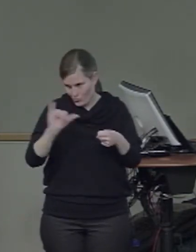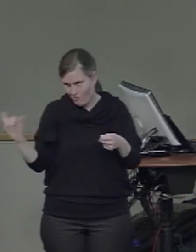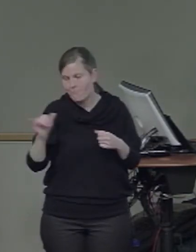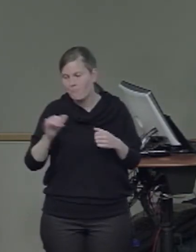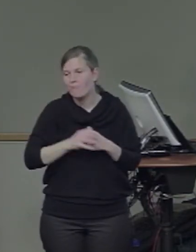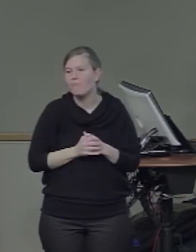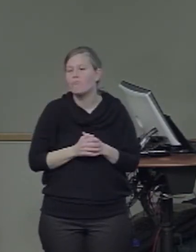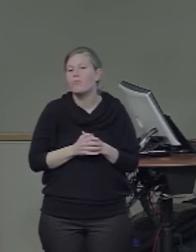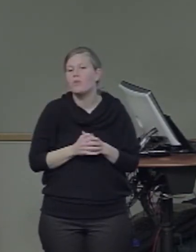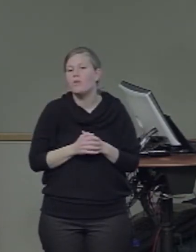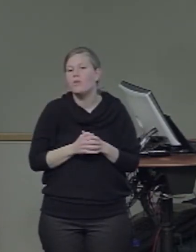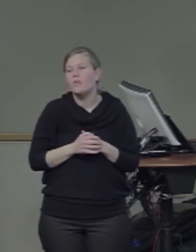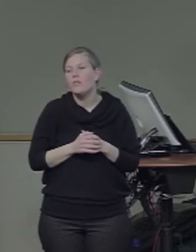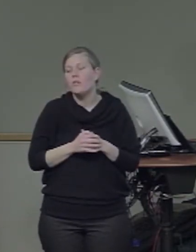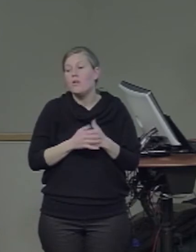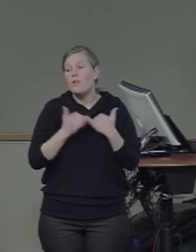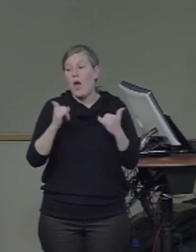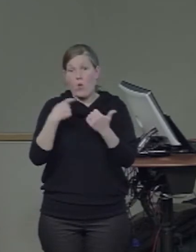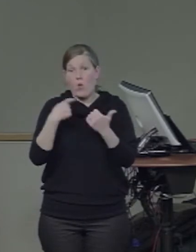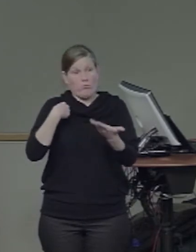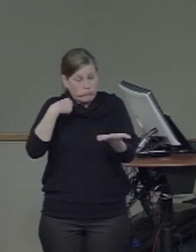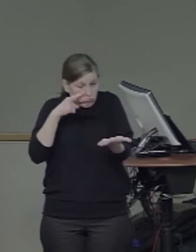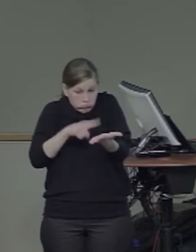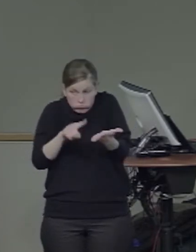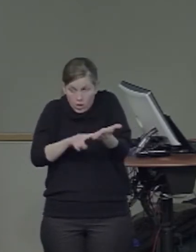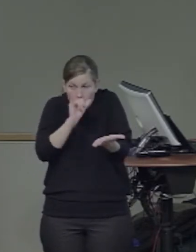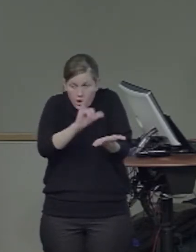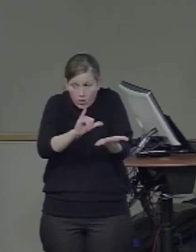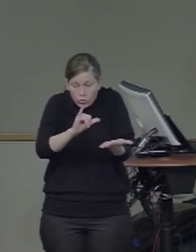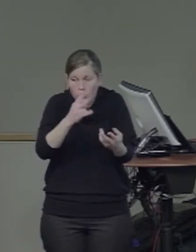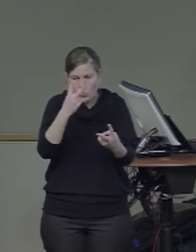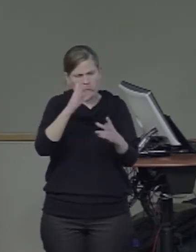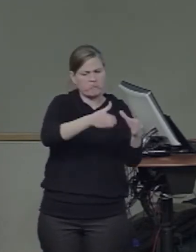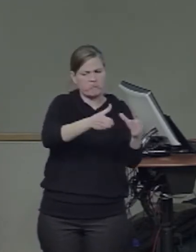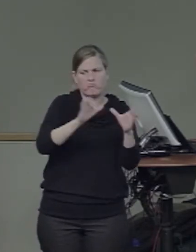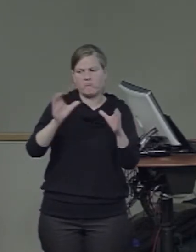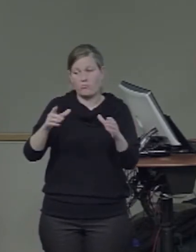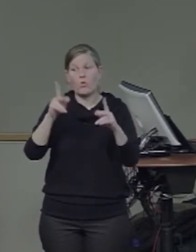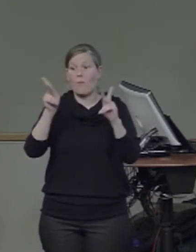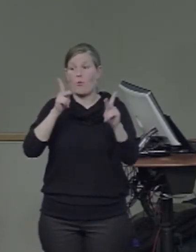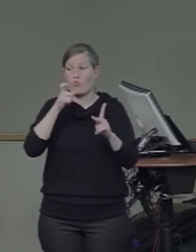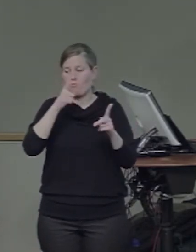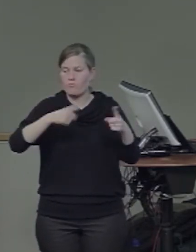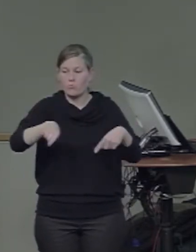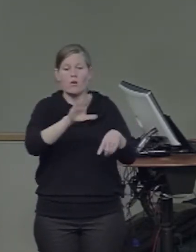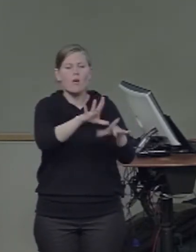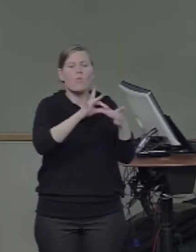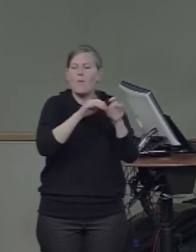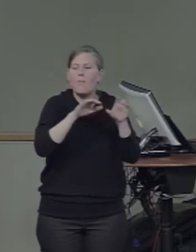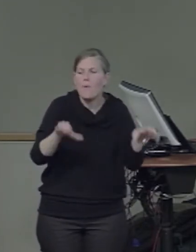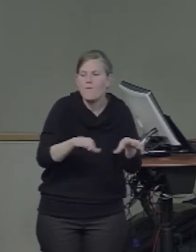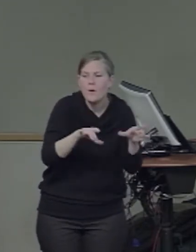We examined the performance of these two classes of patients, both on word processing and on face processing. So, for word processing, this